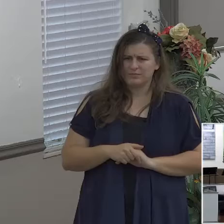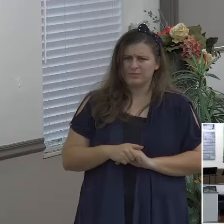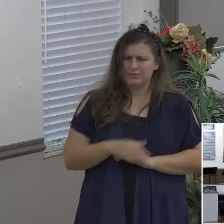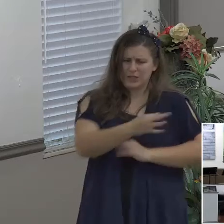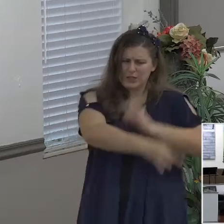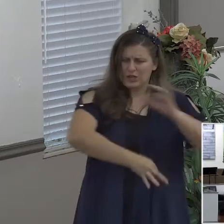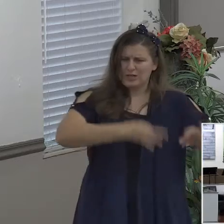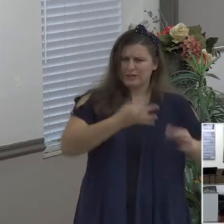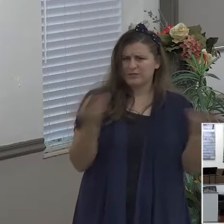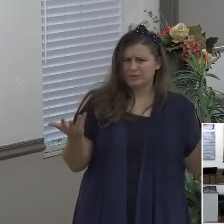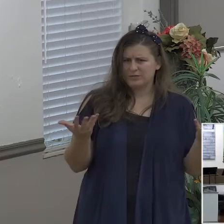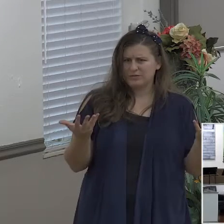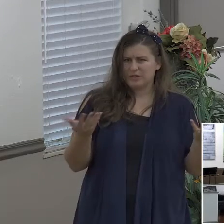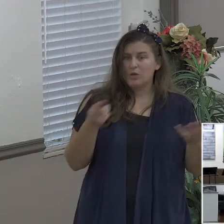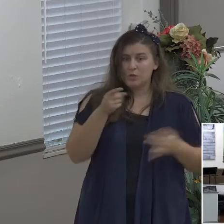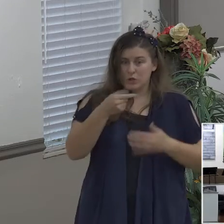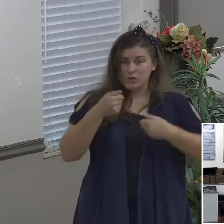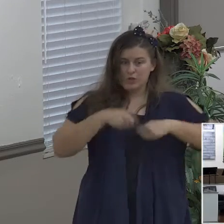hello